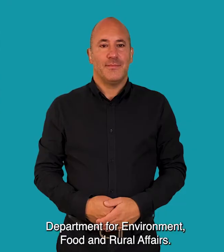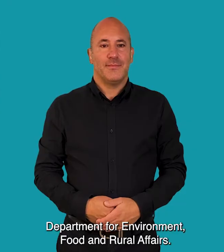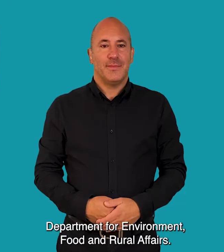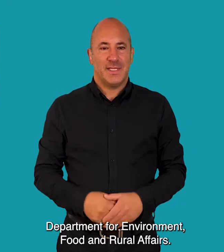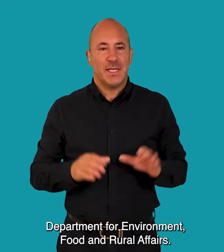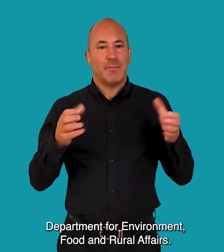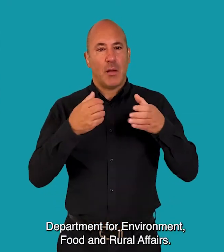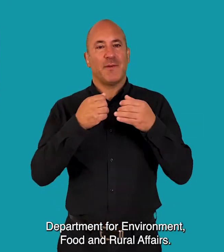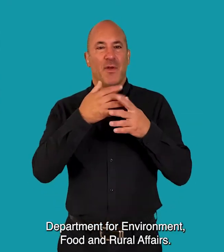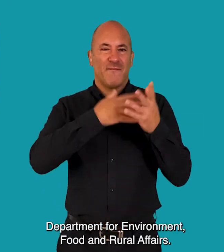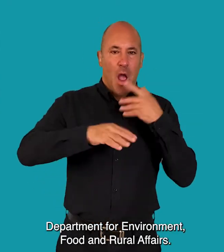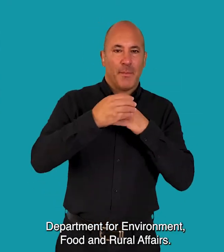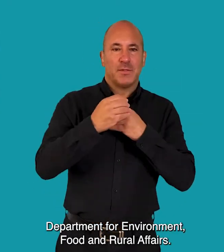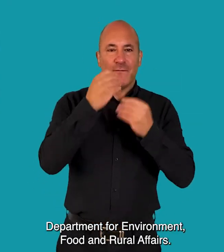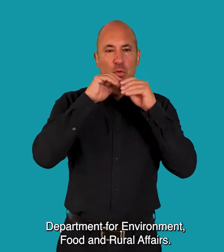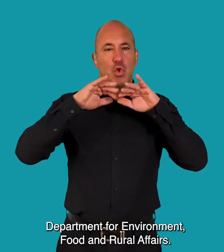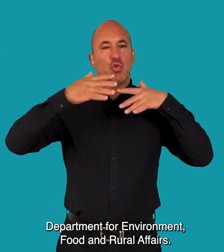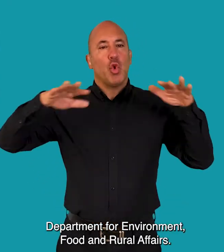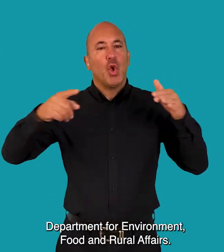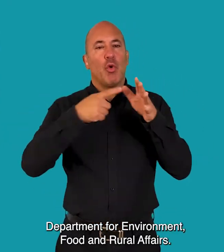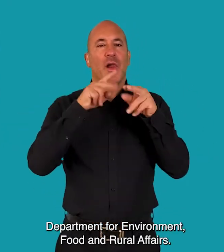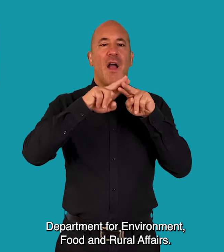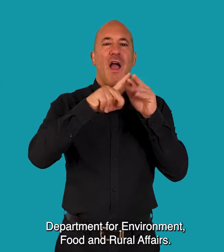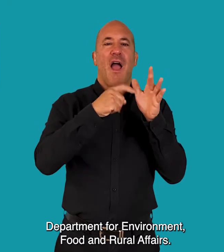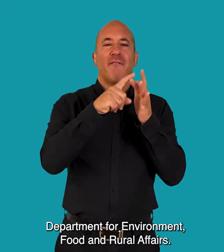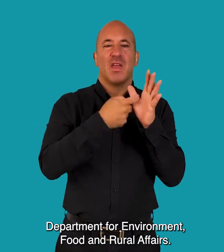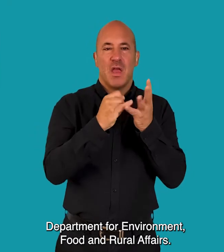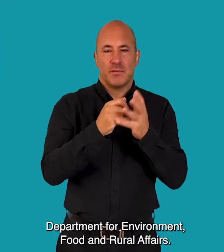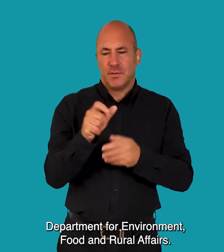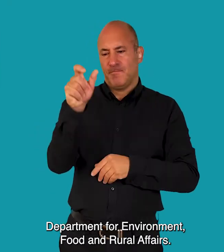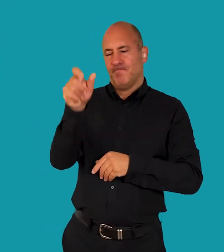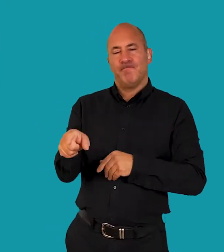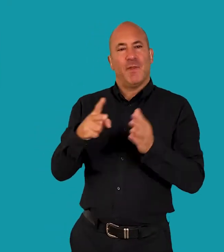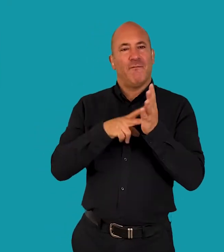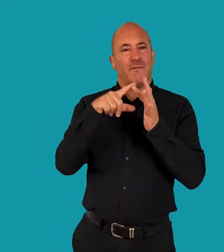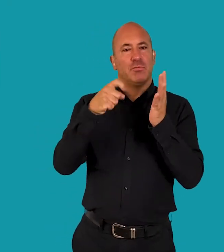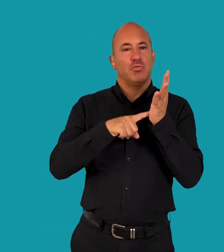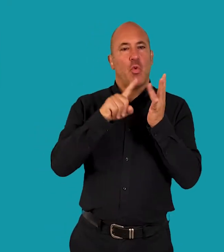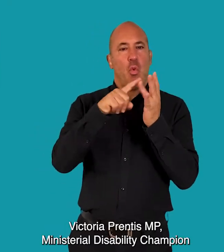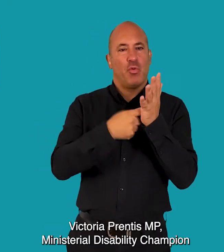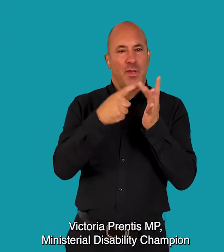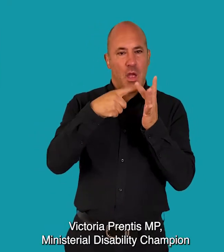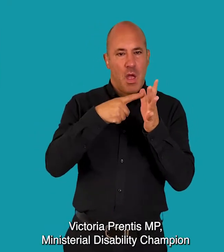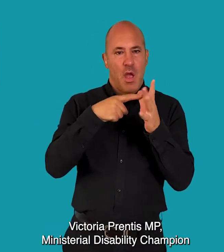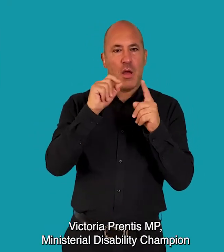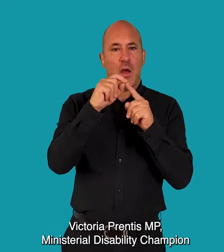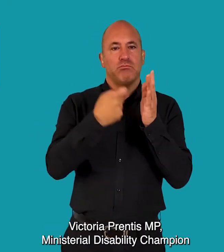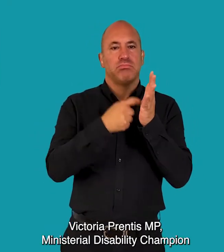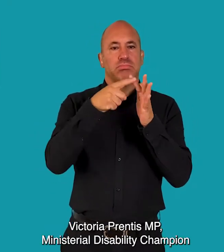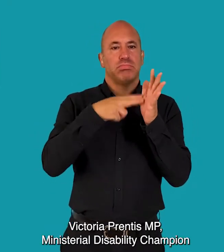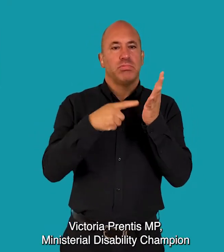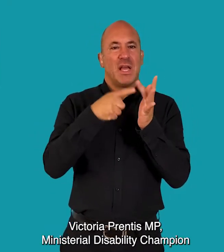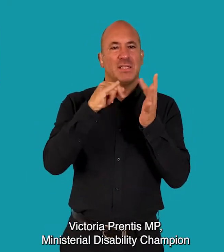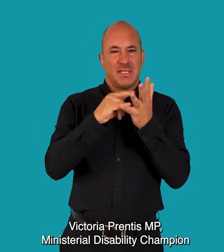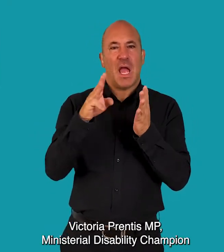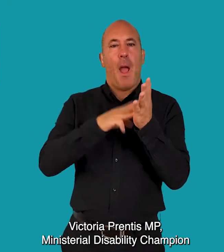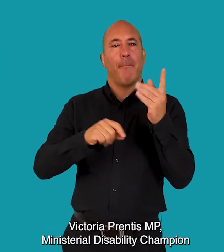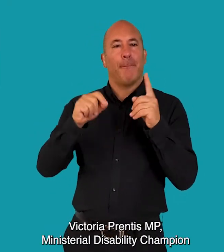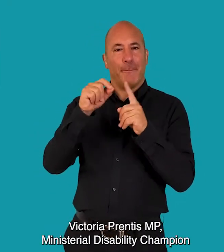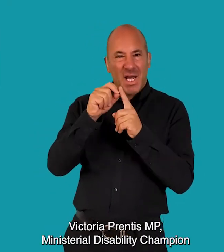Department for Environment, Food and Rural Affairs Victoria Apprentice MP,